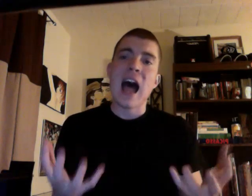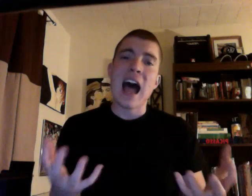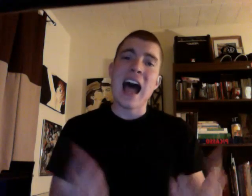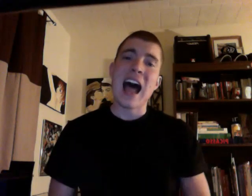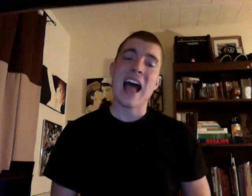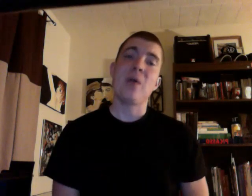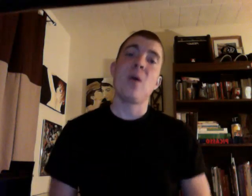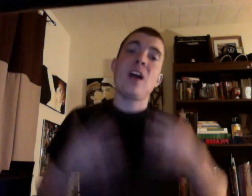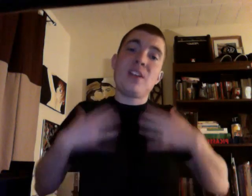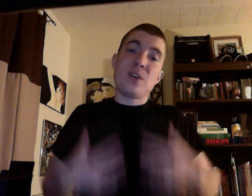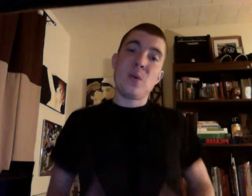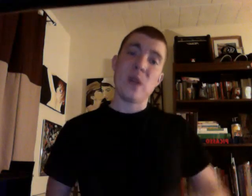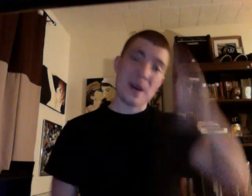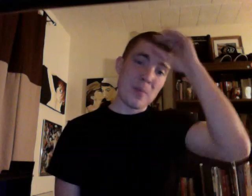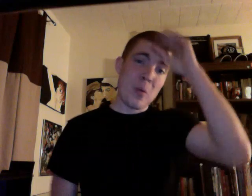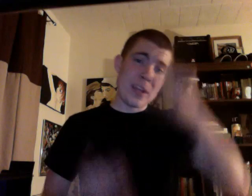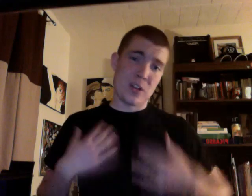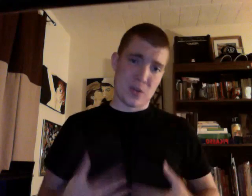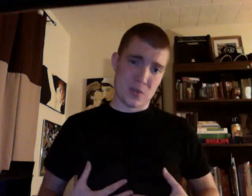I want to wear boy clothes.